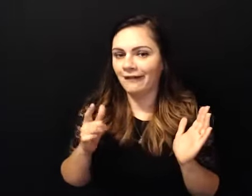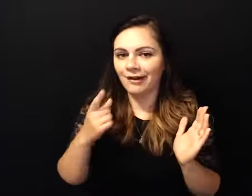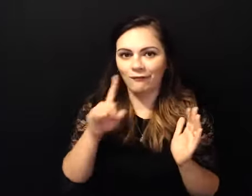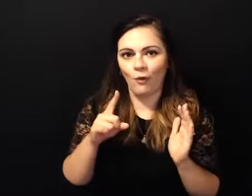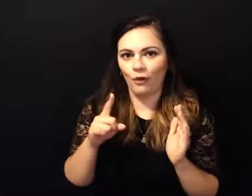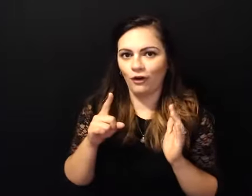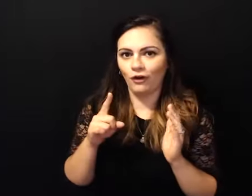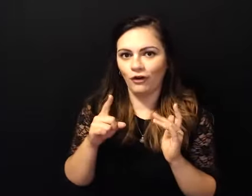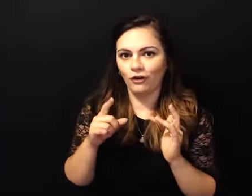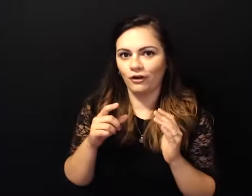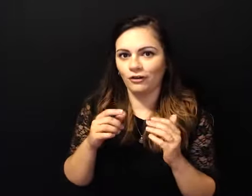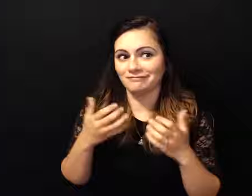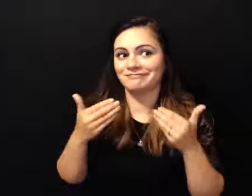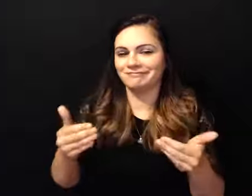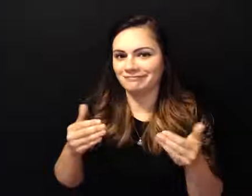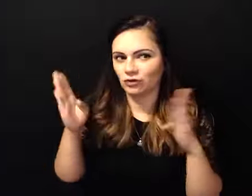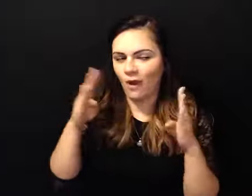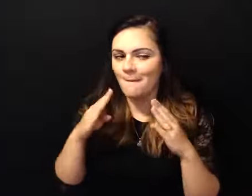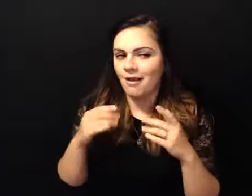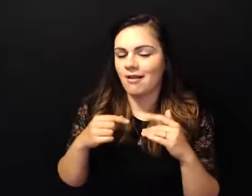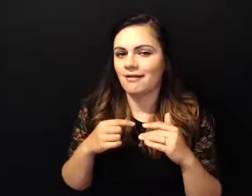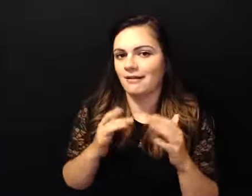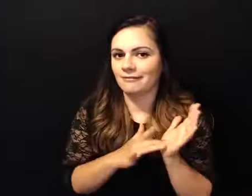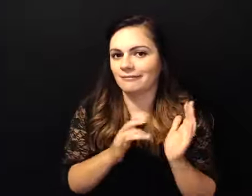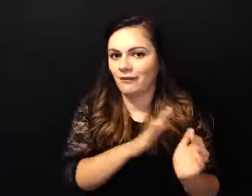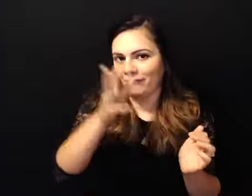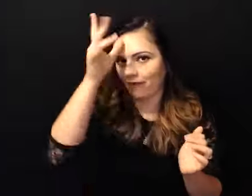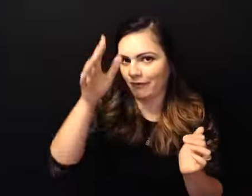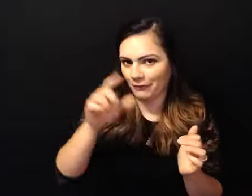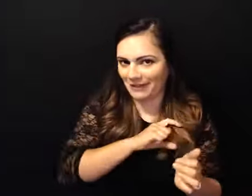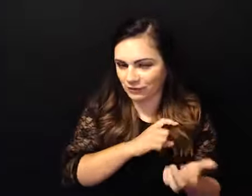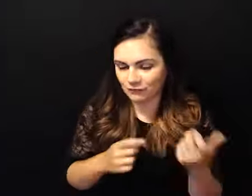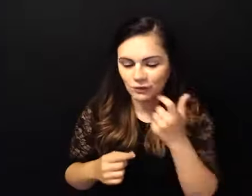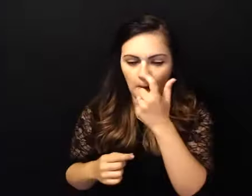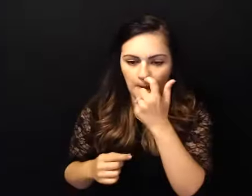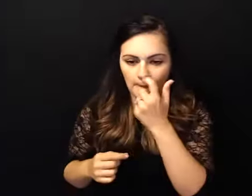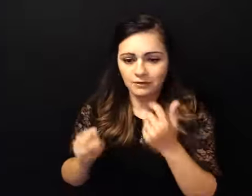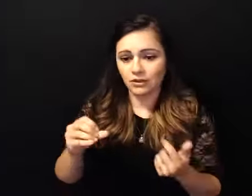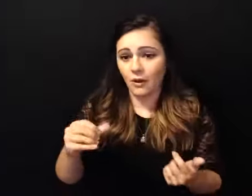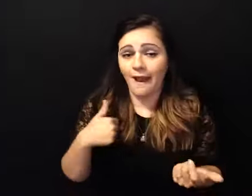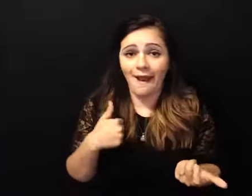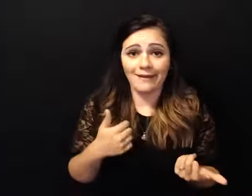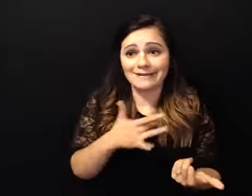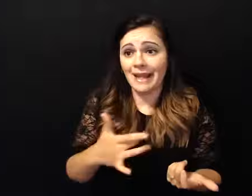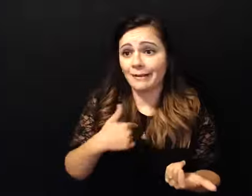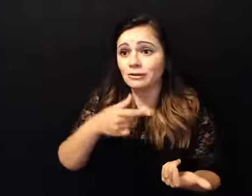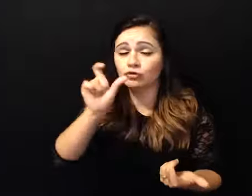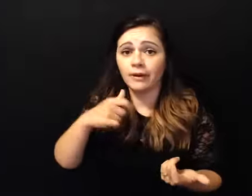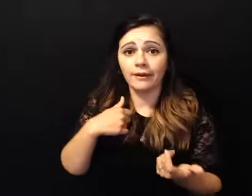at how the moon saloon and i was just doing what i do when i drink you know and i was second face with this guy because he was buying the